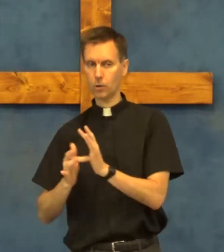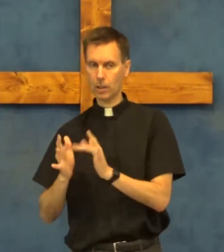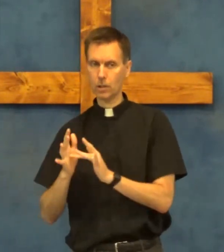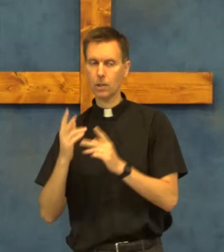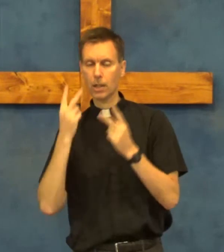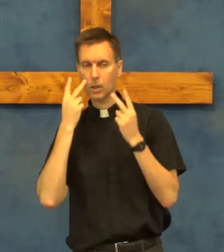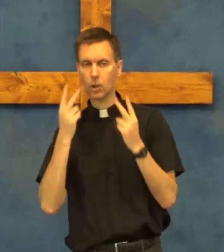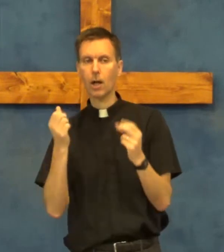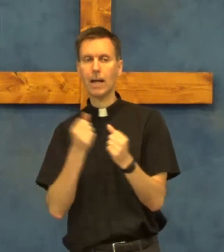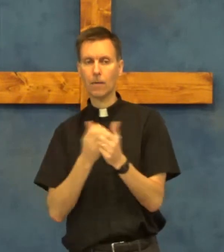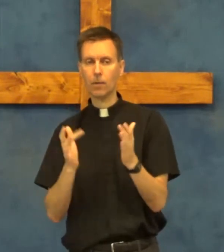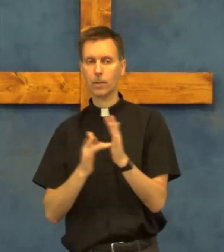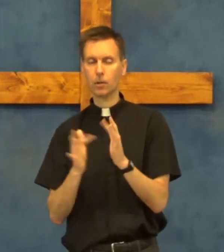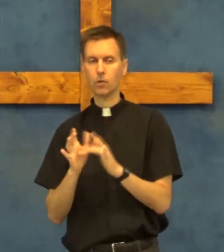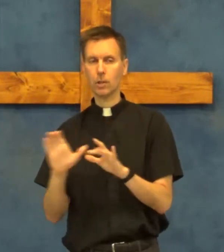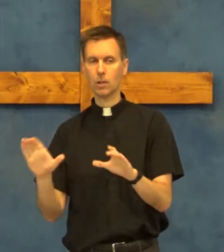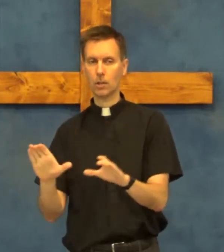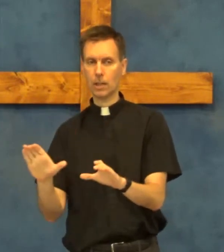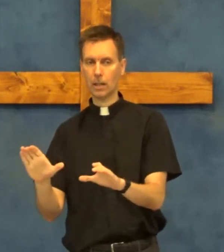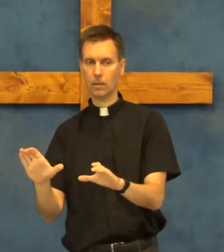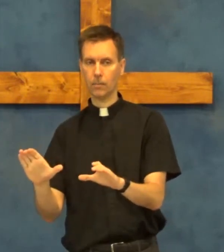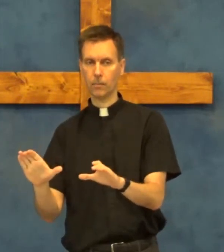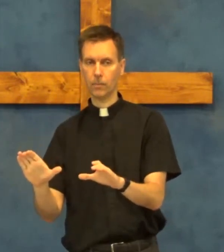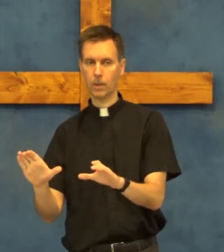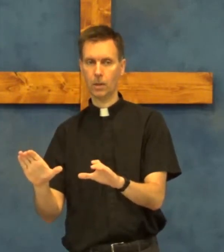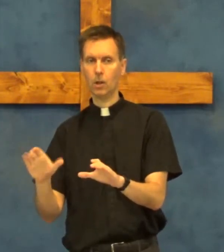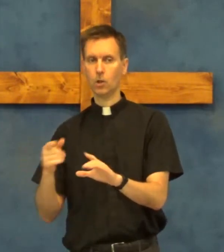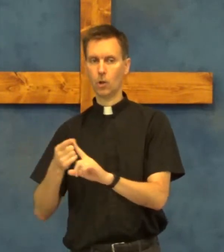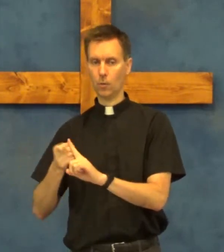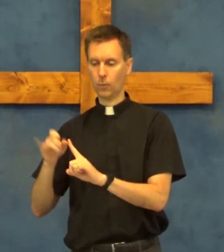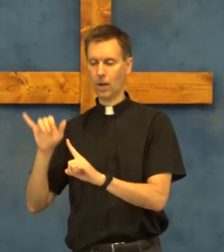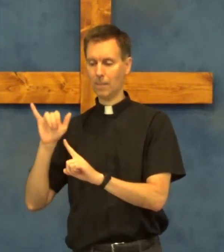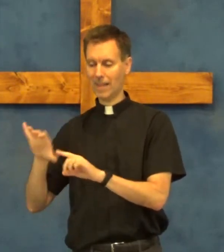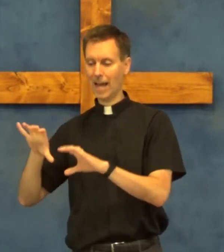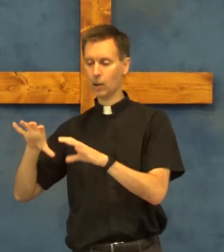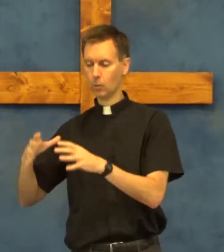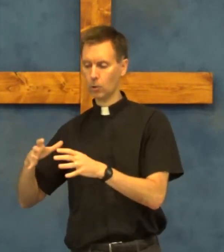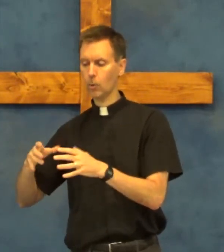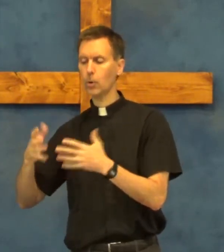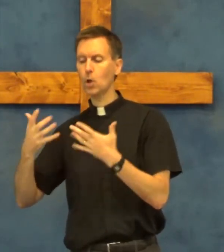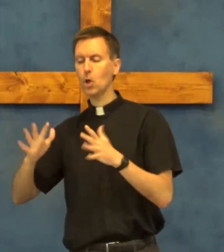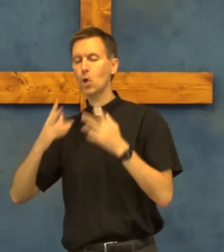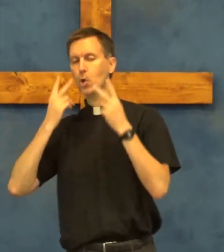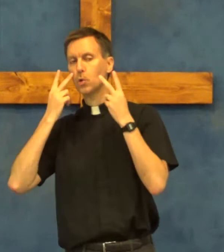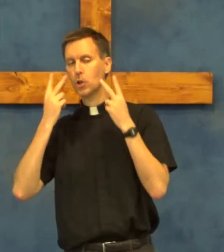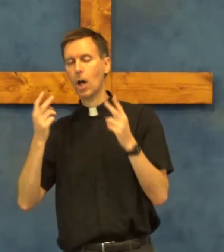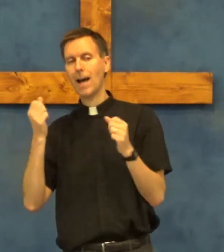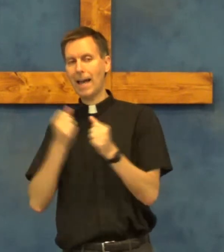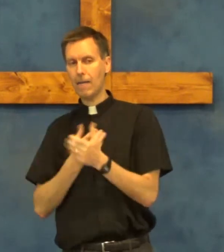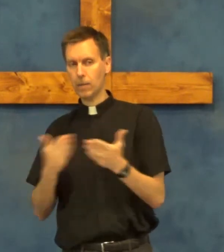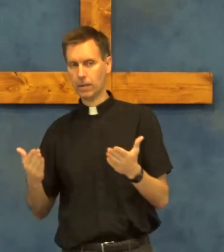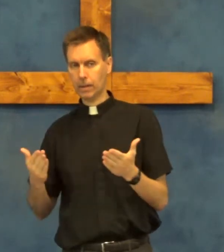jesus and saw everything that jesus did so from that group who saw everything